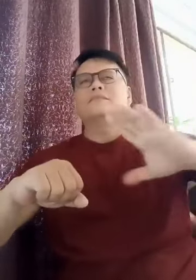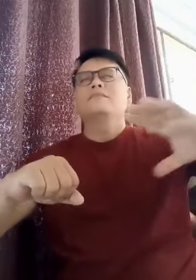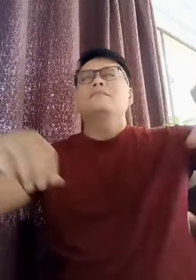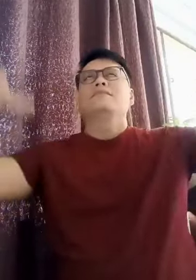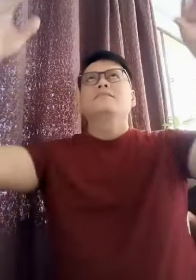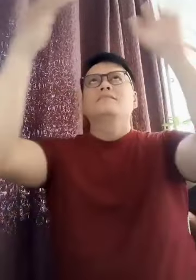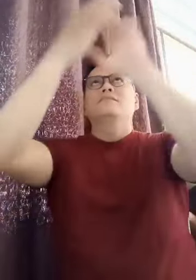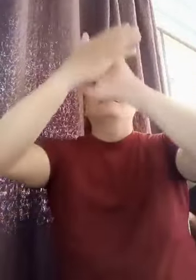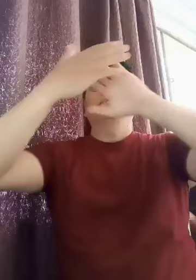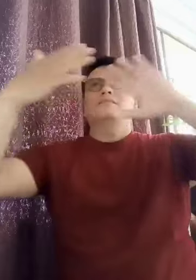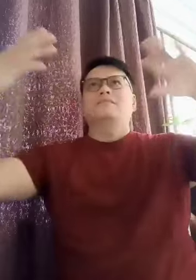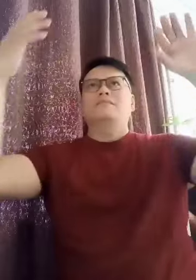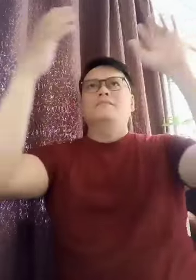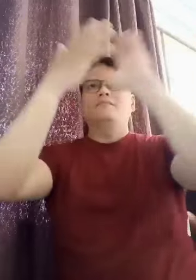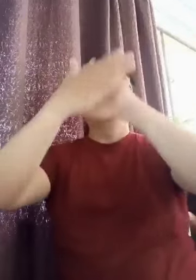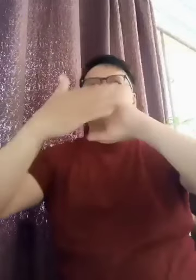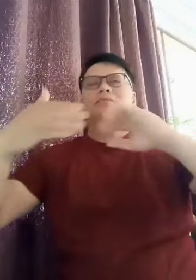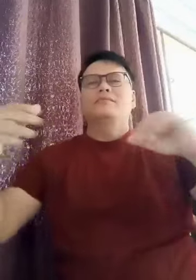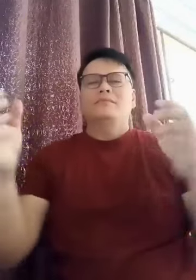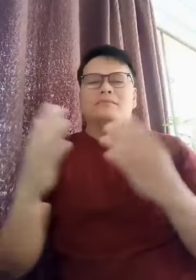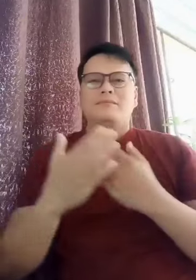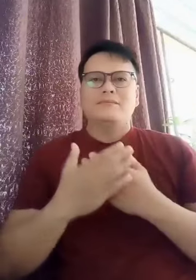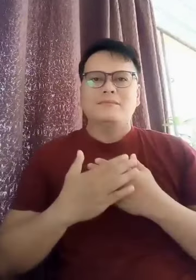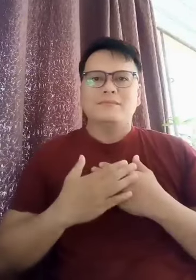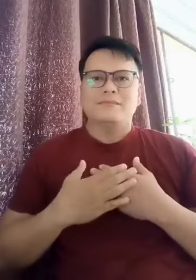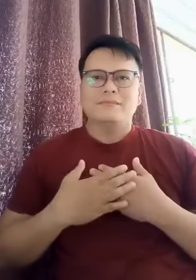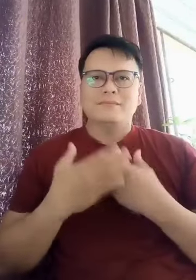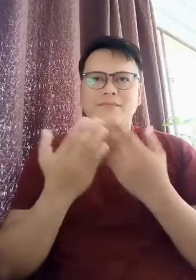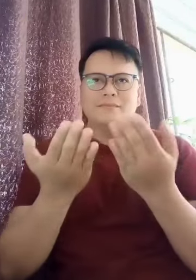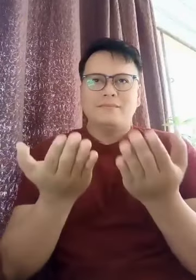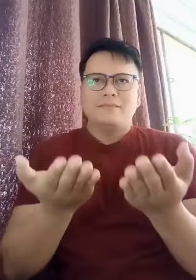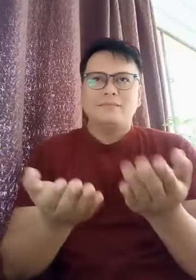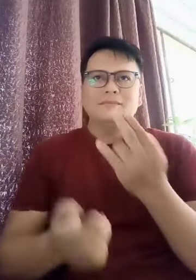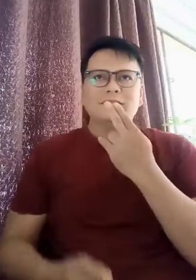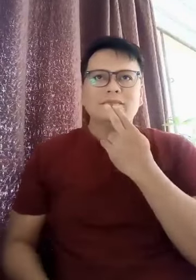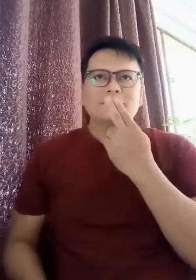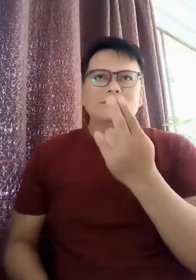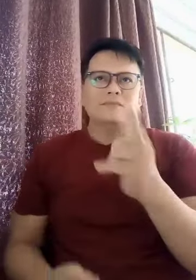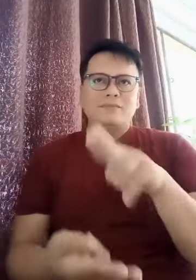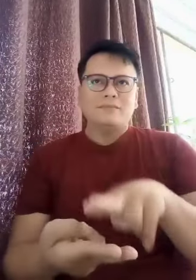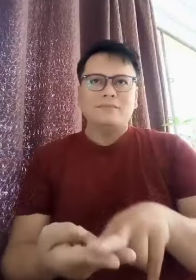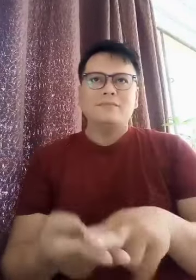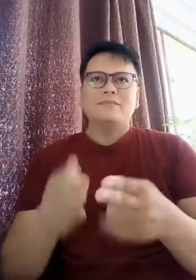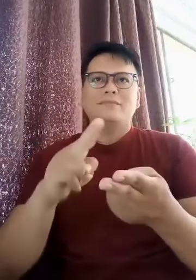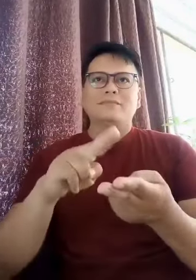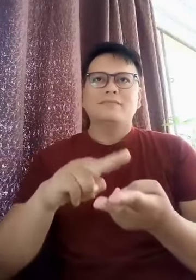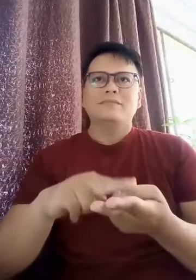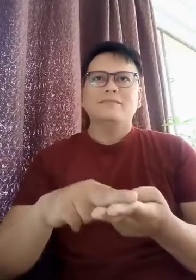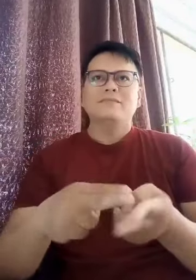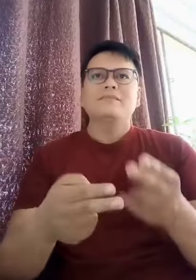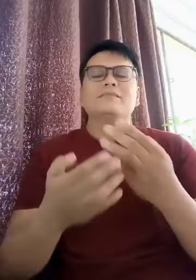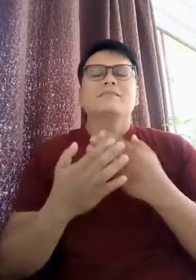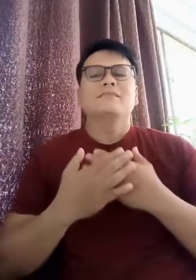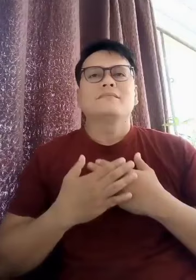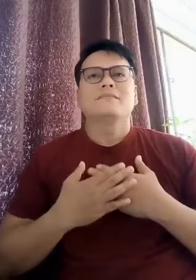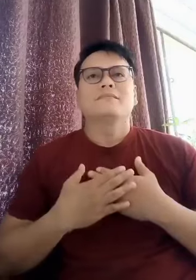in the sky, I can be your good friend, I can